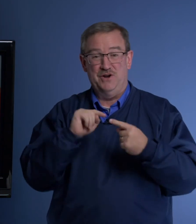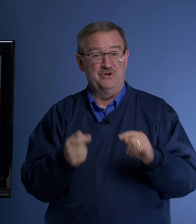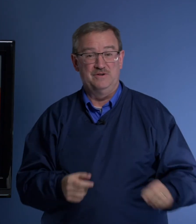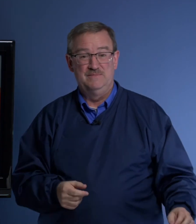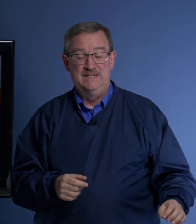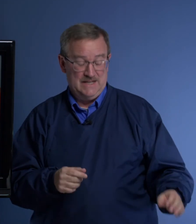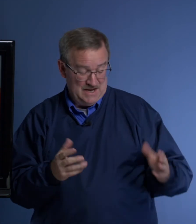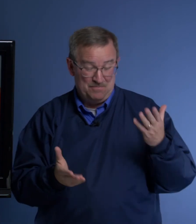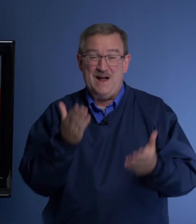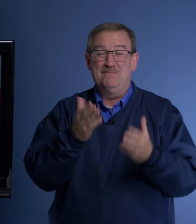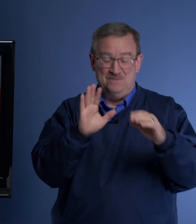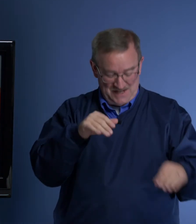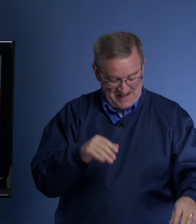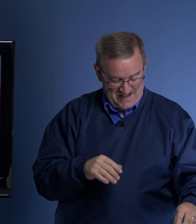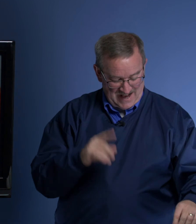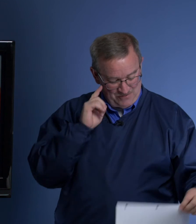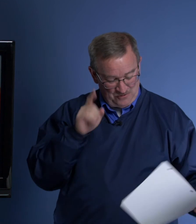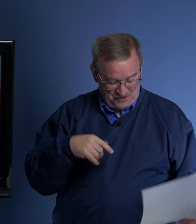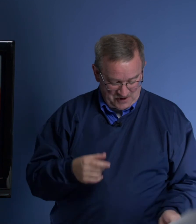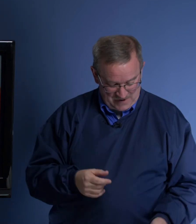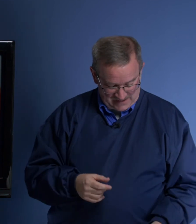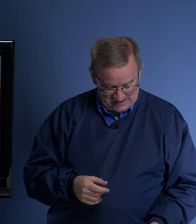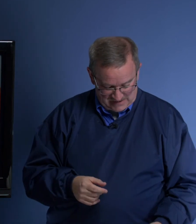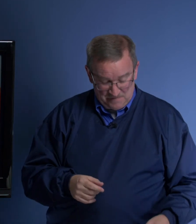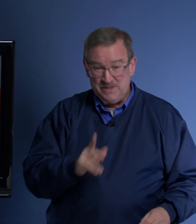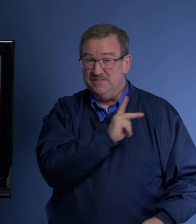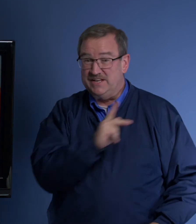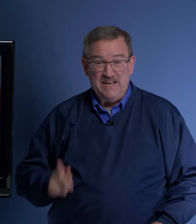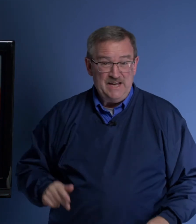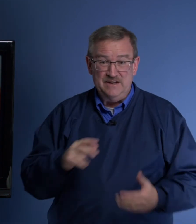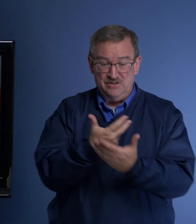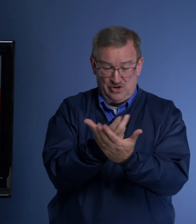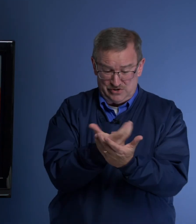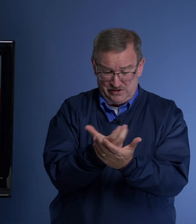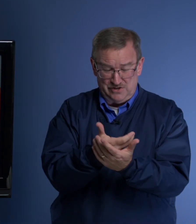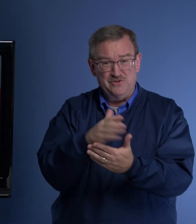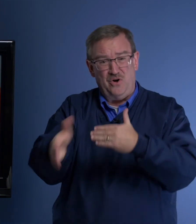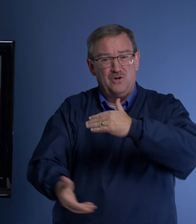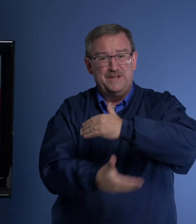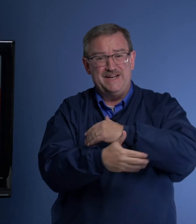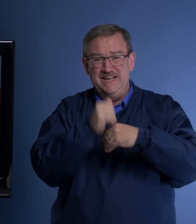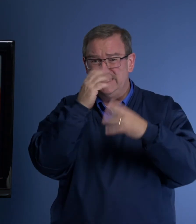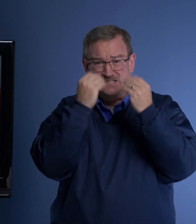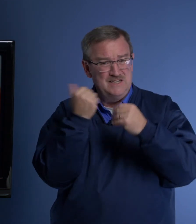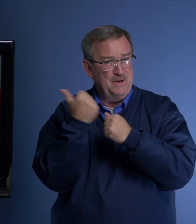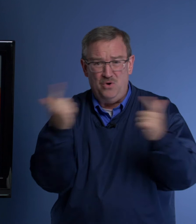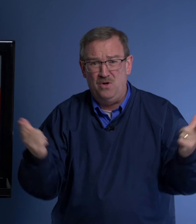hurt. Probably. I've often thought about this. The king tossed and turned all night. He didn't sleep at all.